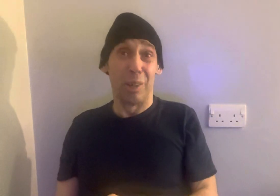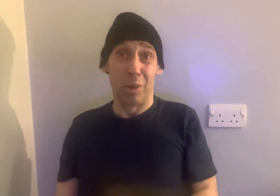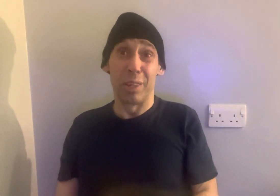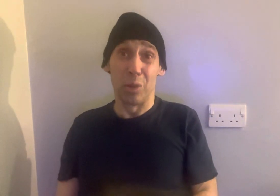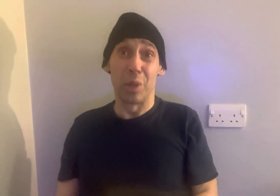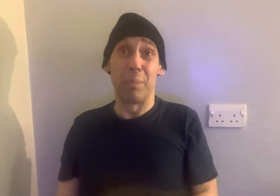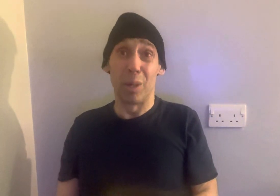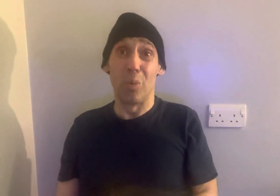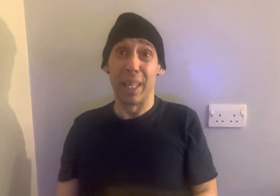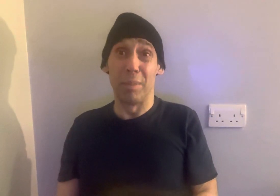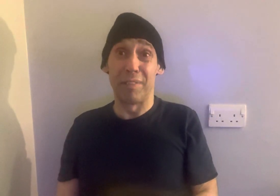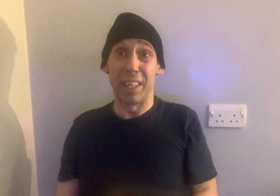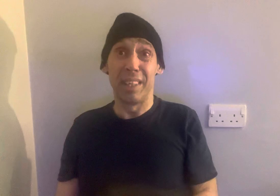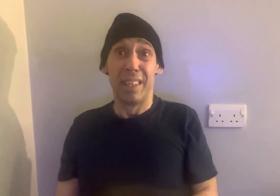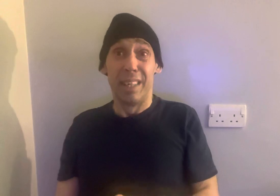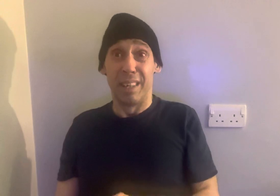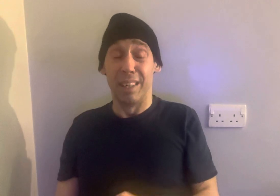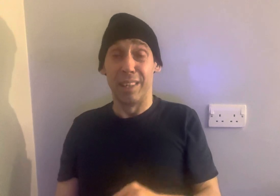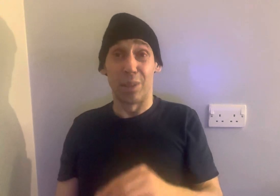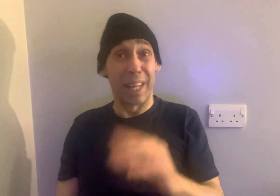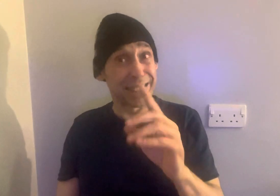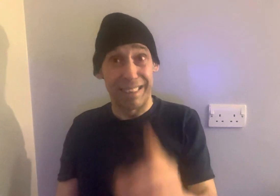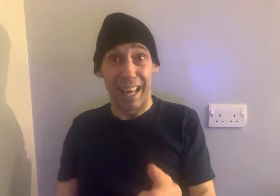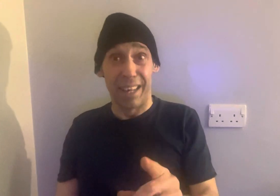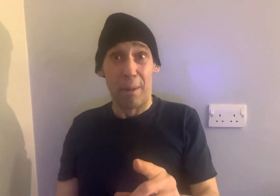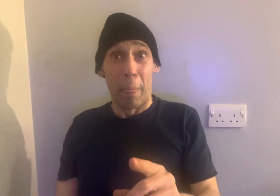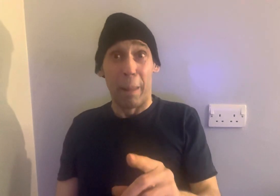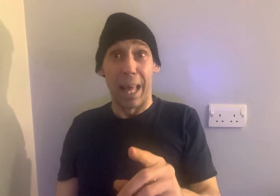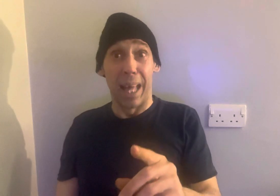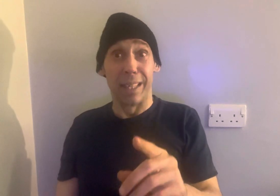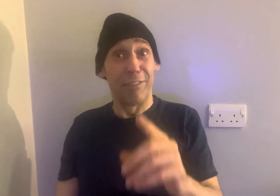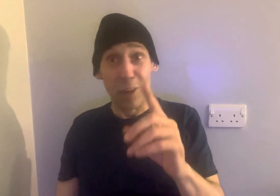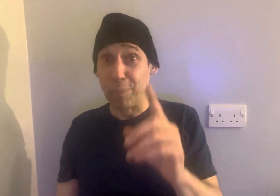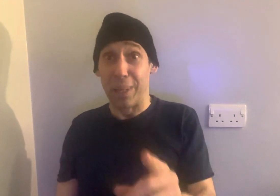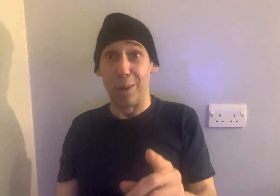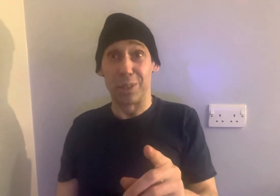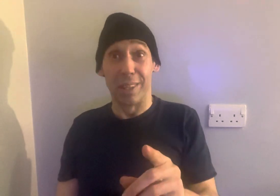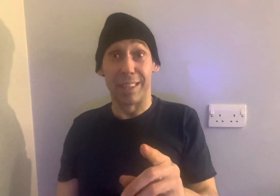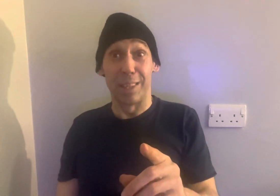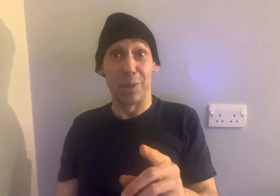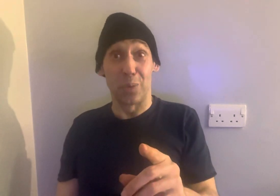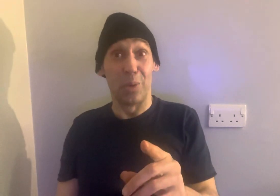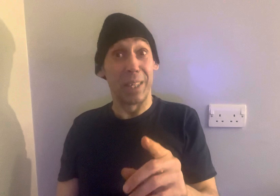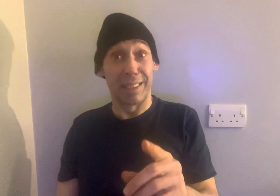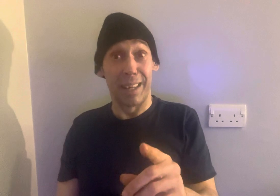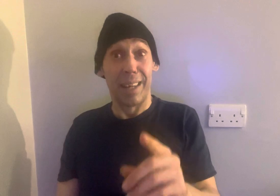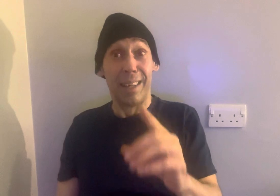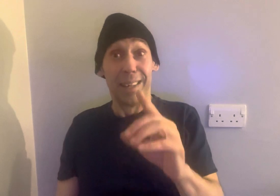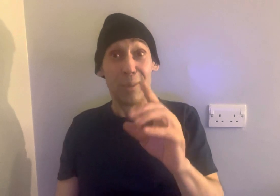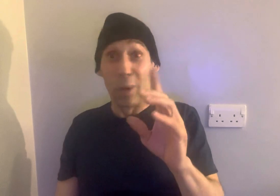longer you're going to be away, I'm afraid. So that's that. And the third bit I was going to tell you as well is that one